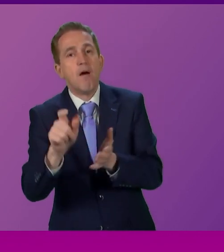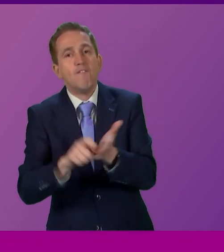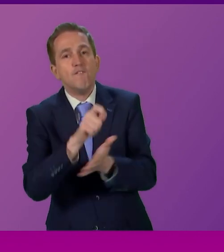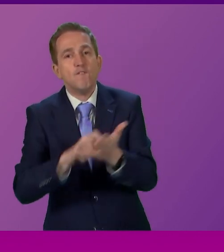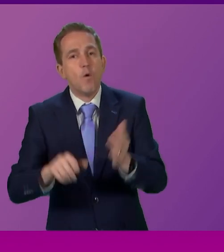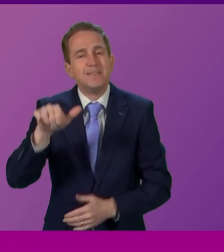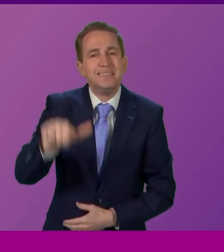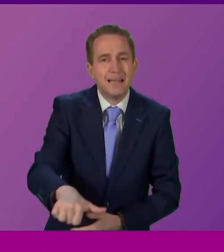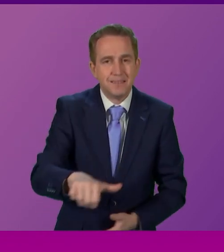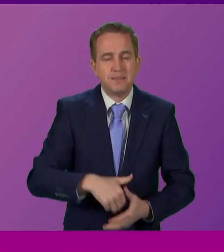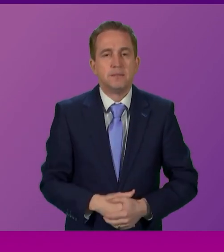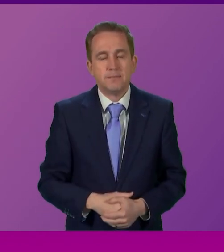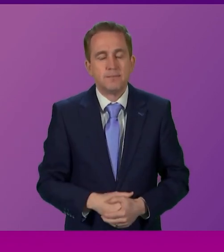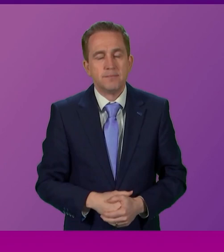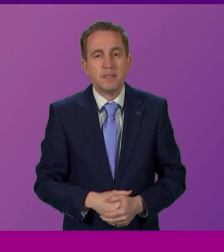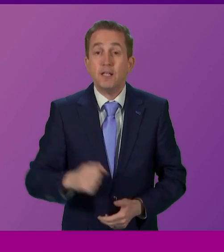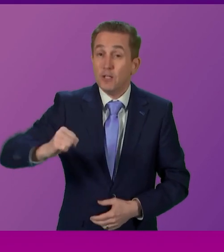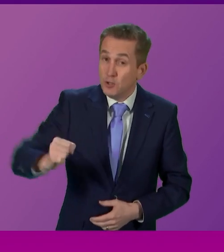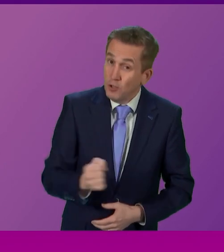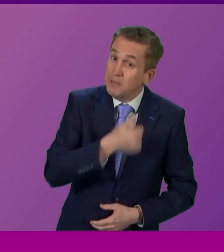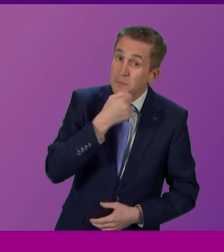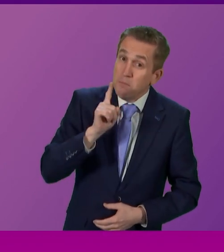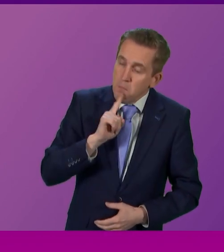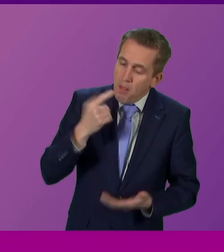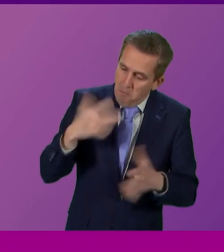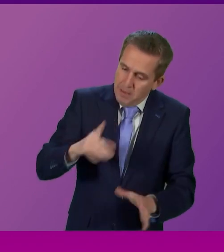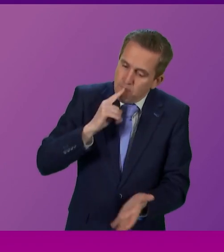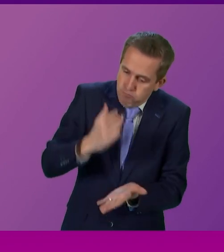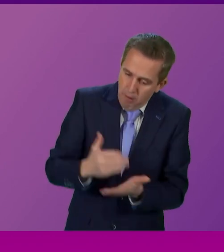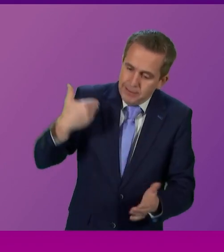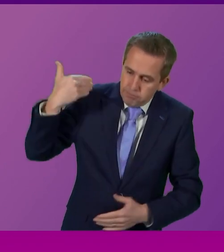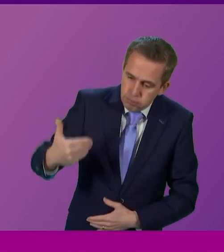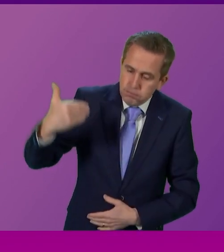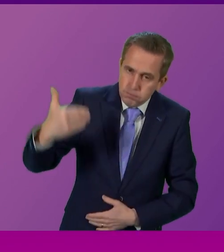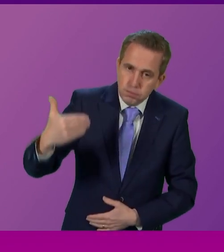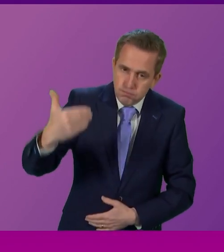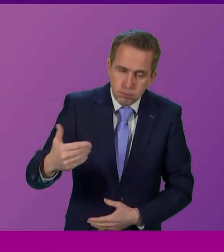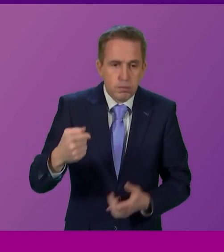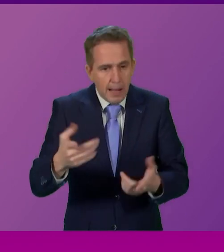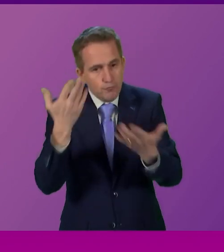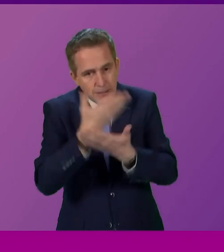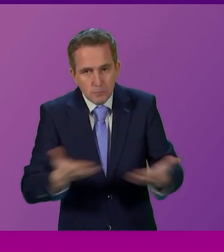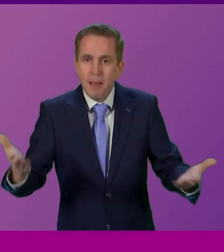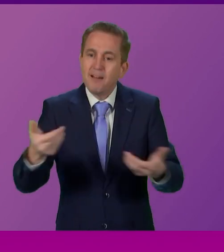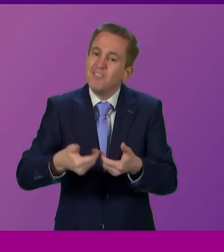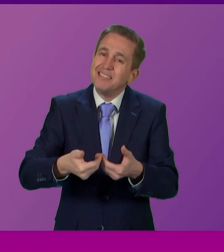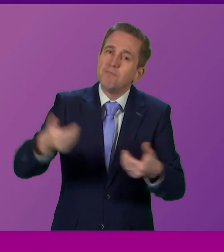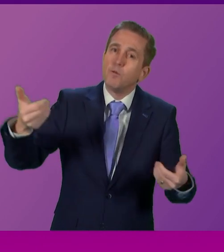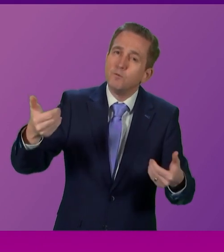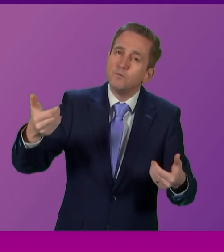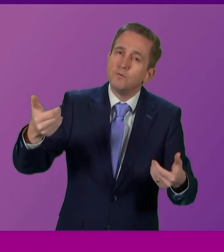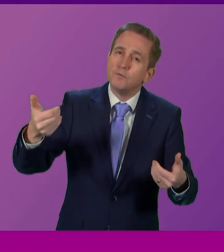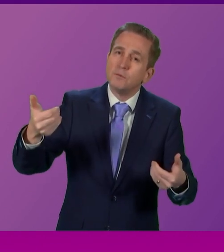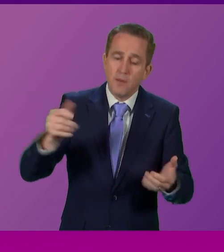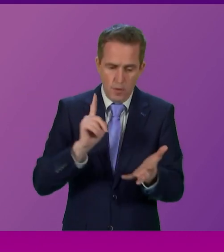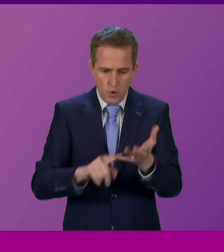yes. People in Scotland were promised a new era of respect for devolution, and that the UK would